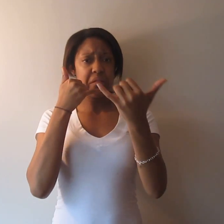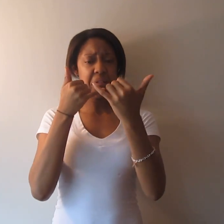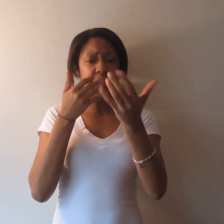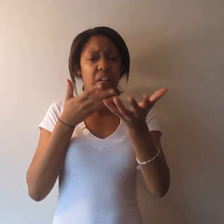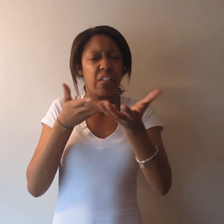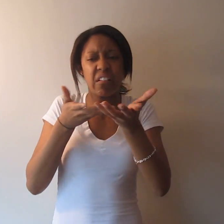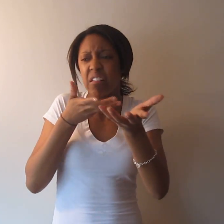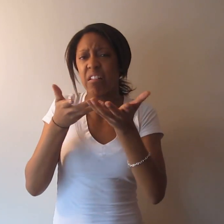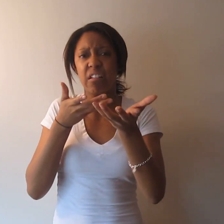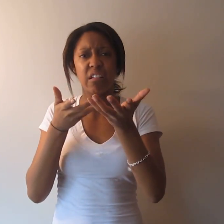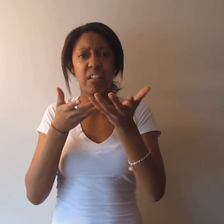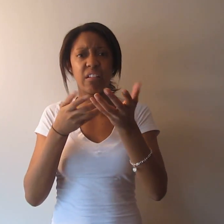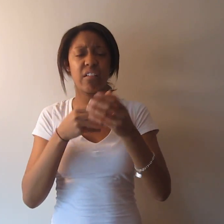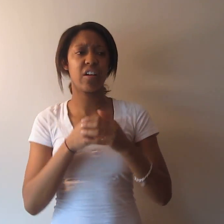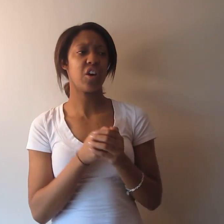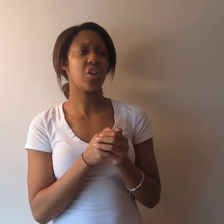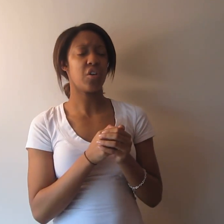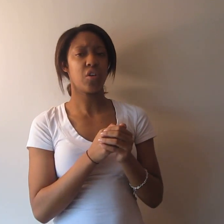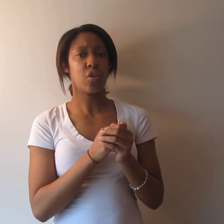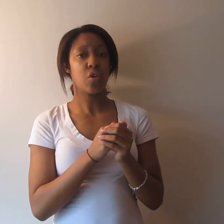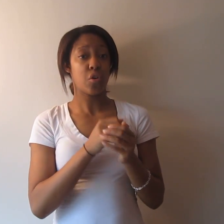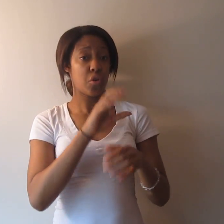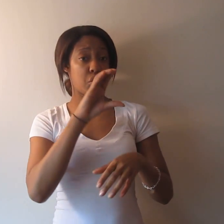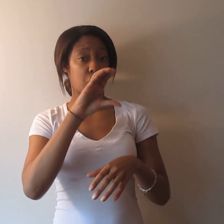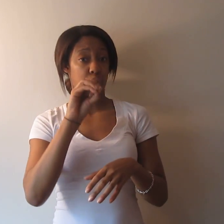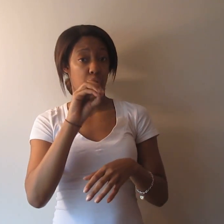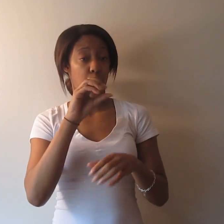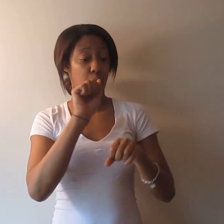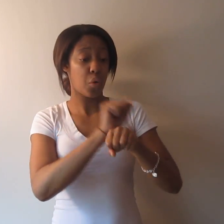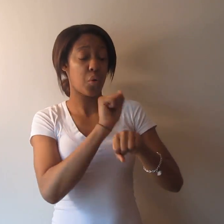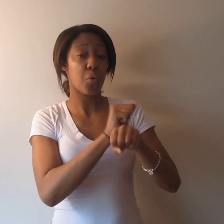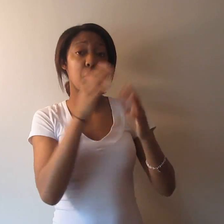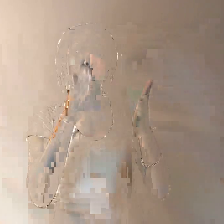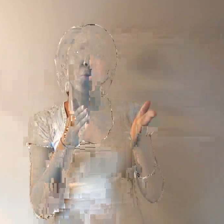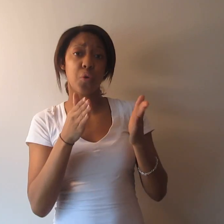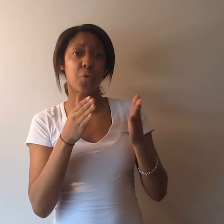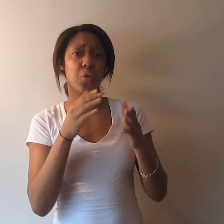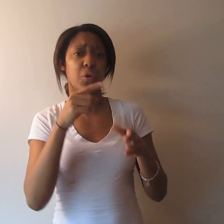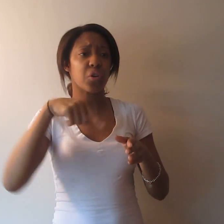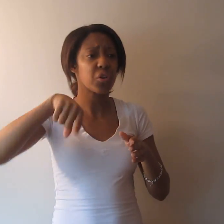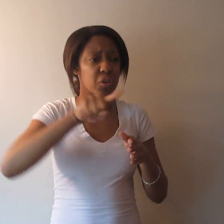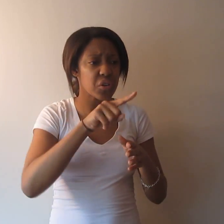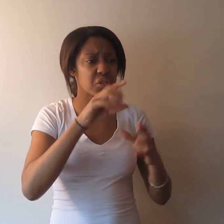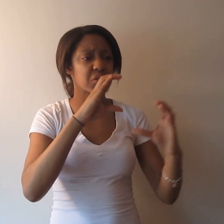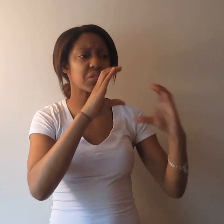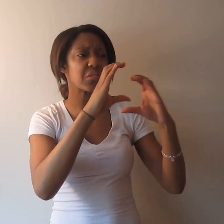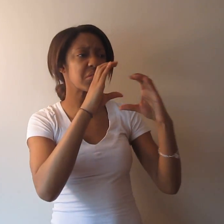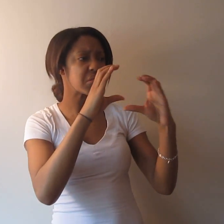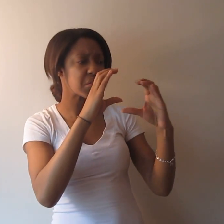Maybe communicating with your coworkers, as well as being involved in different trainings, such as we have listed here.